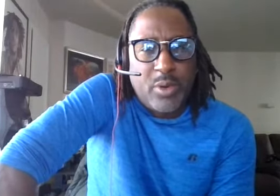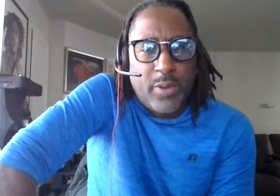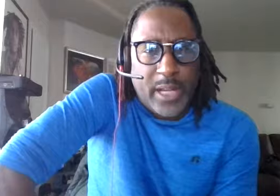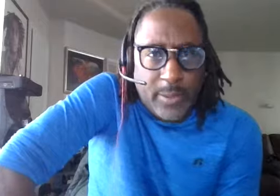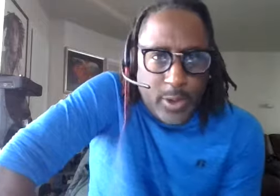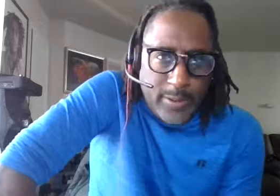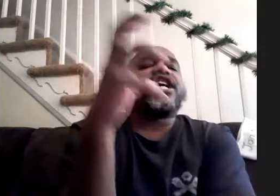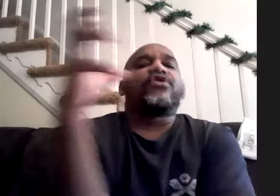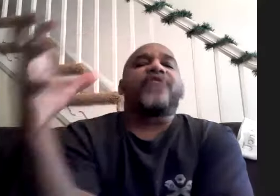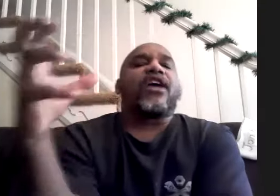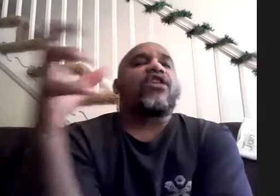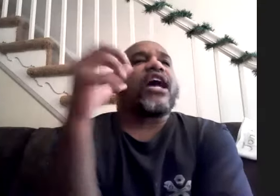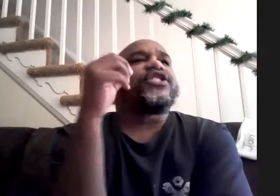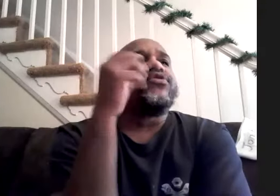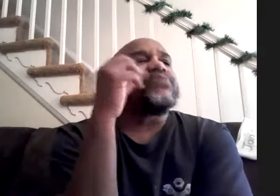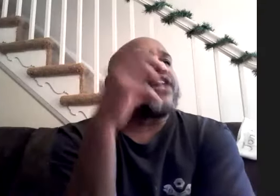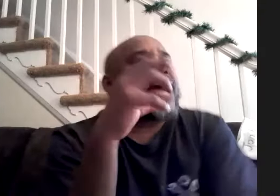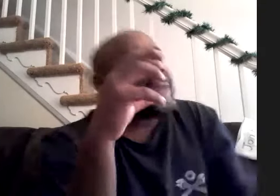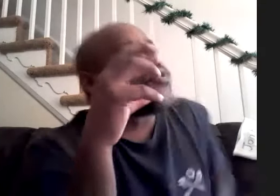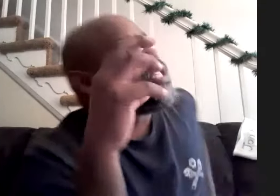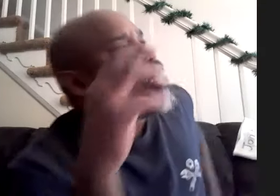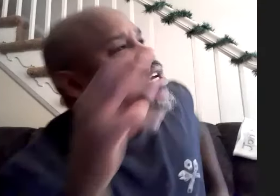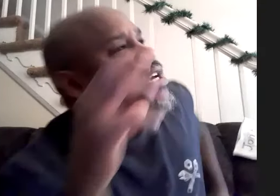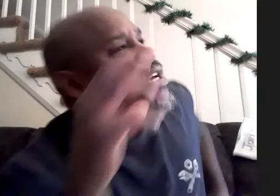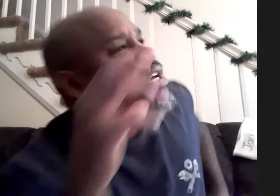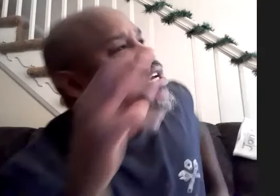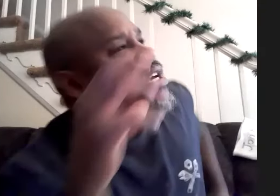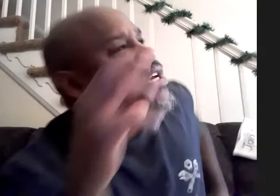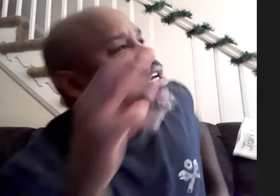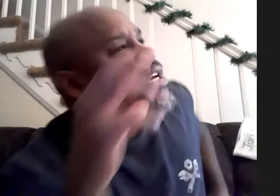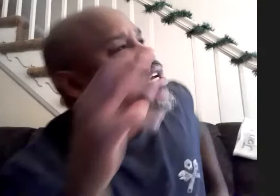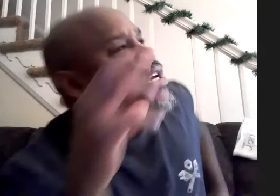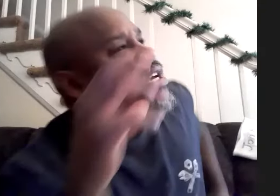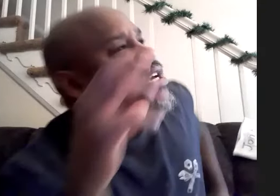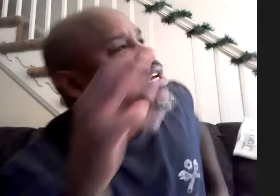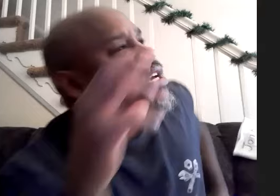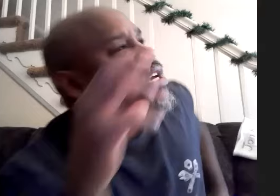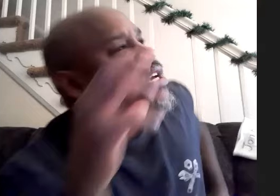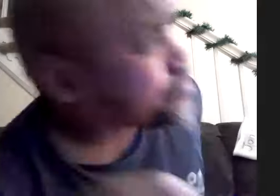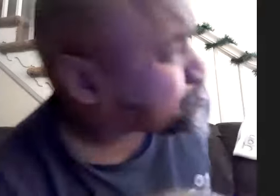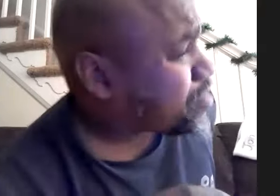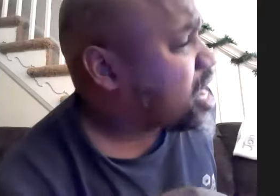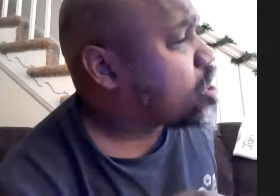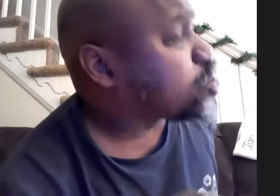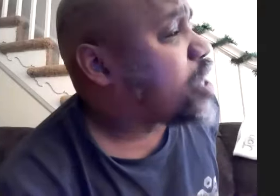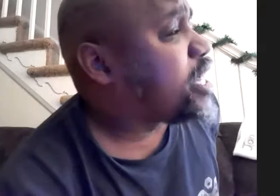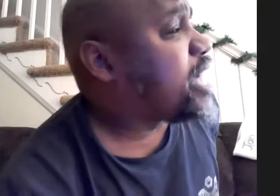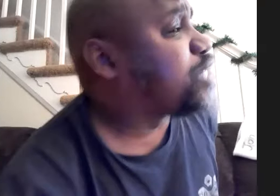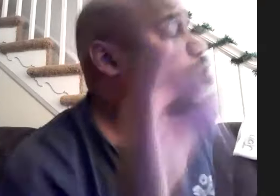drum corps thing anymore here and there i do i don't haven't really done anything in large